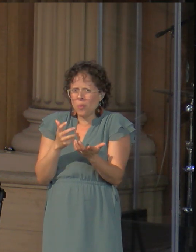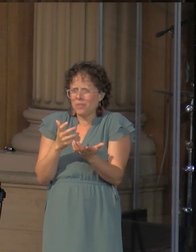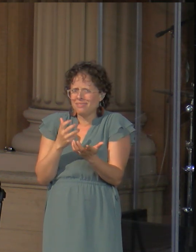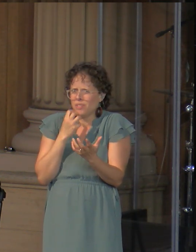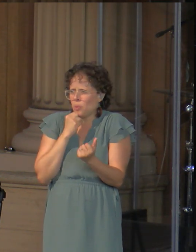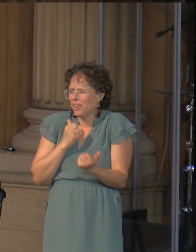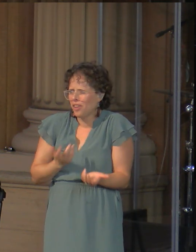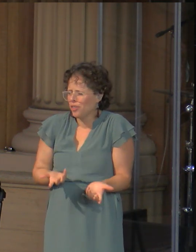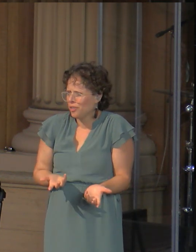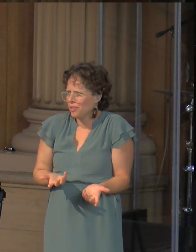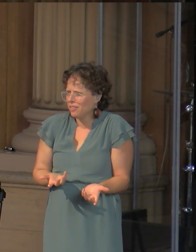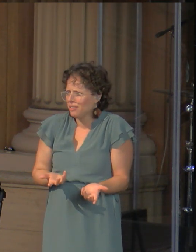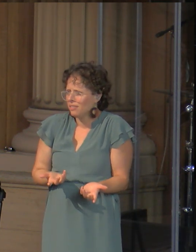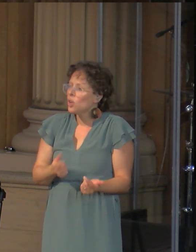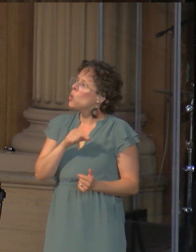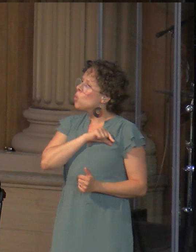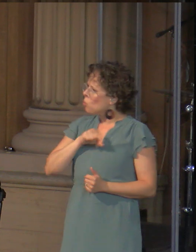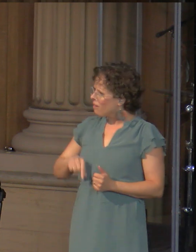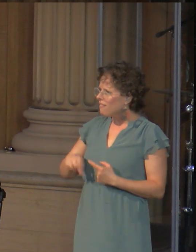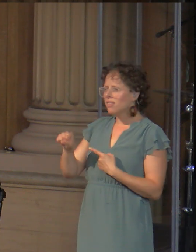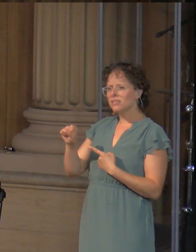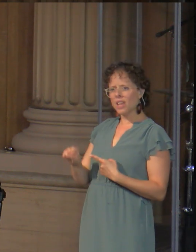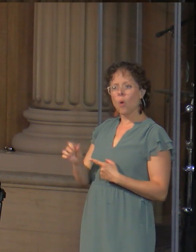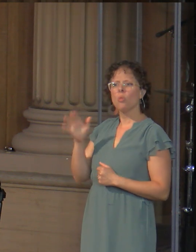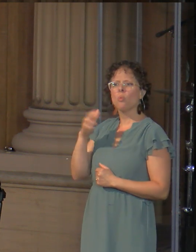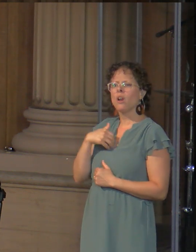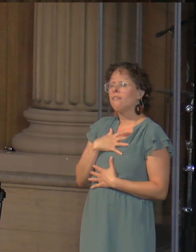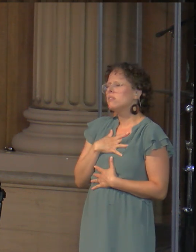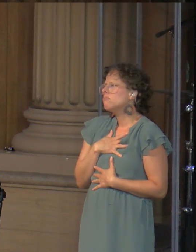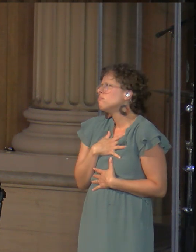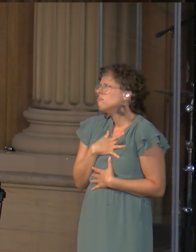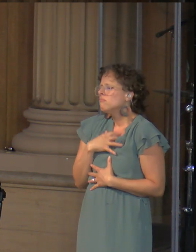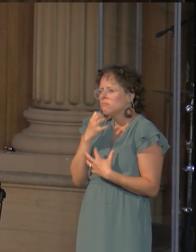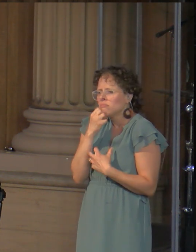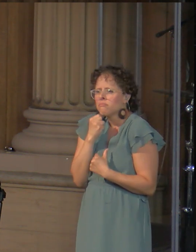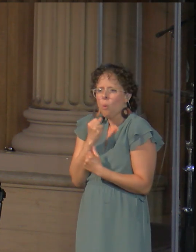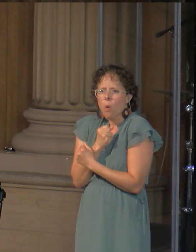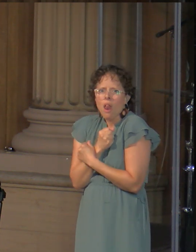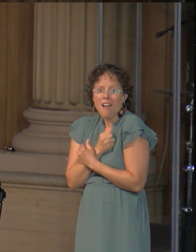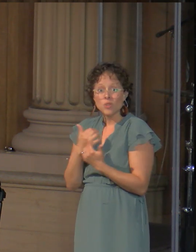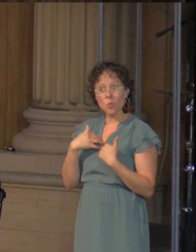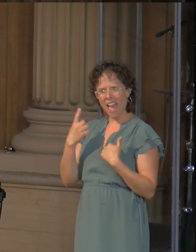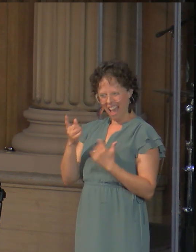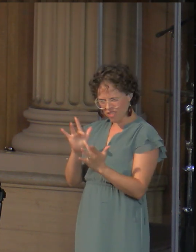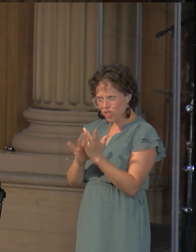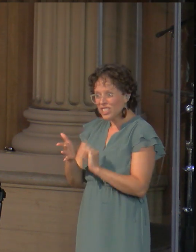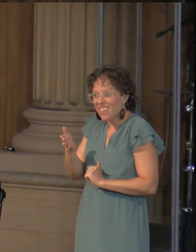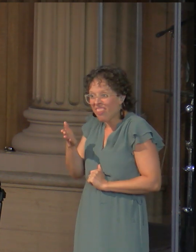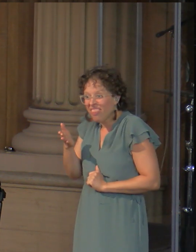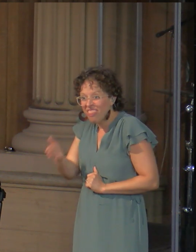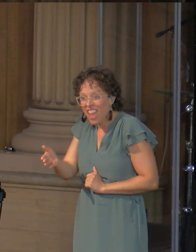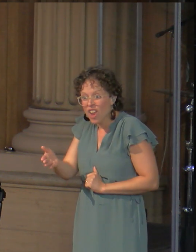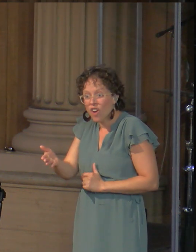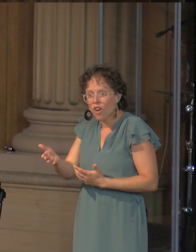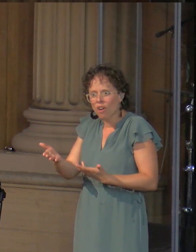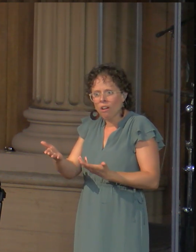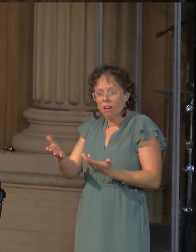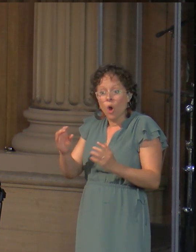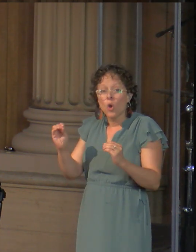The Queen of the South would have loved to have had someone greater than Solomon right there in her neighborhood with no massive desert trek necessary